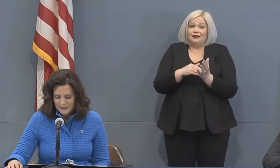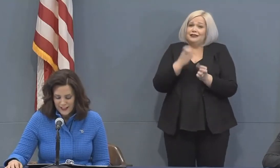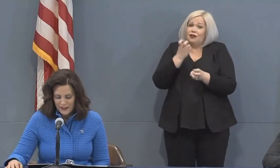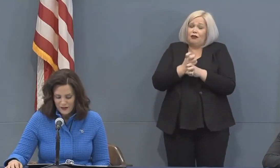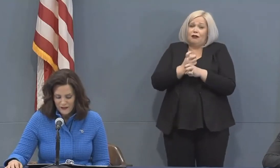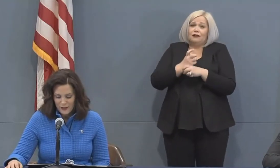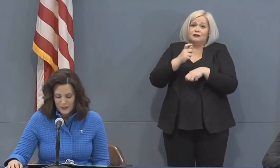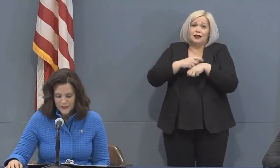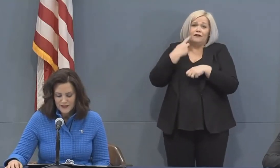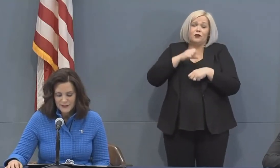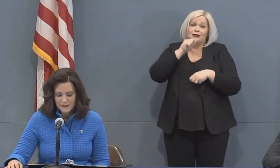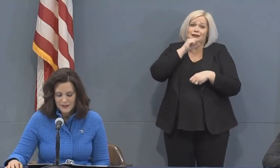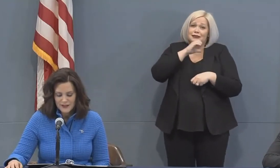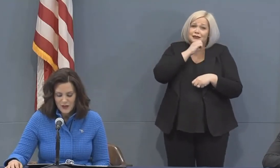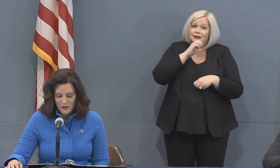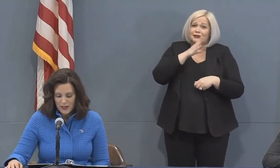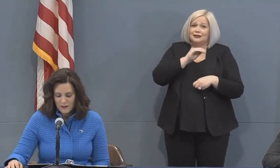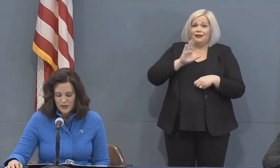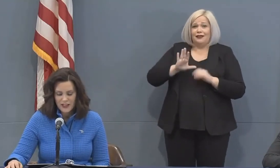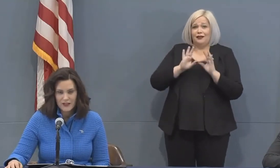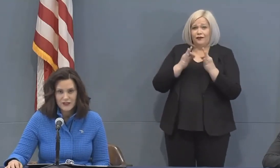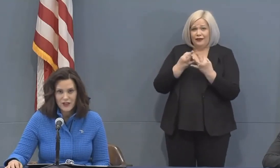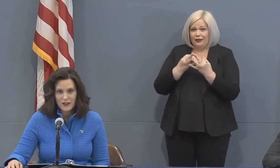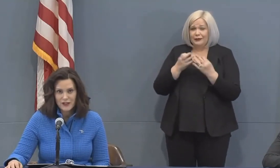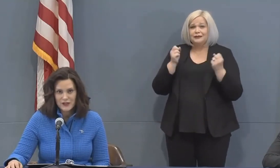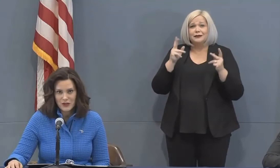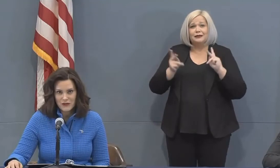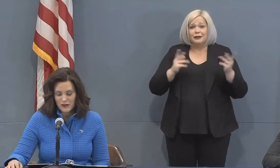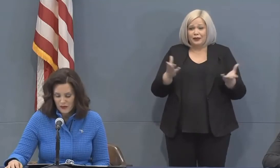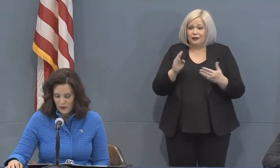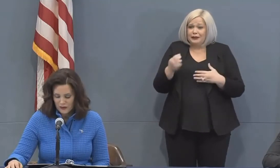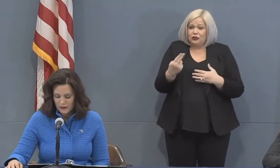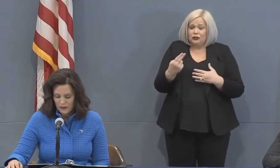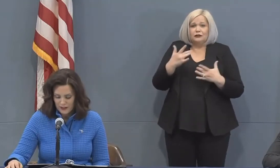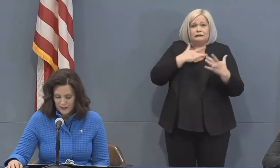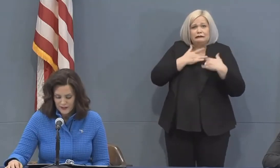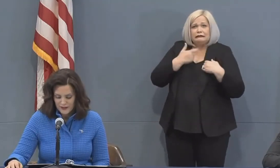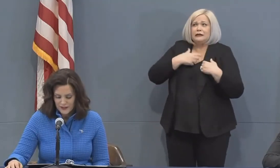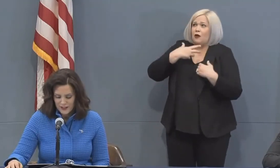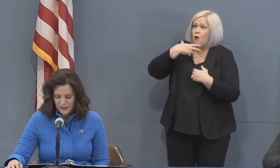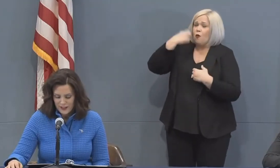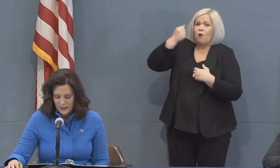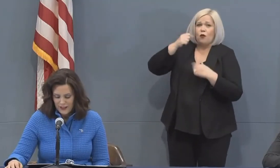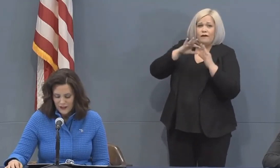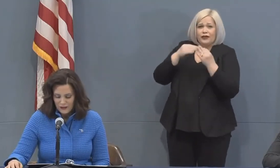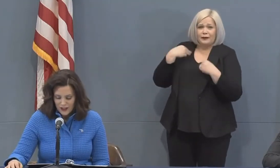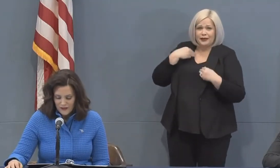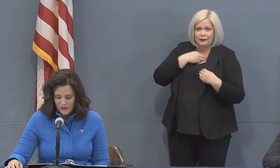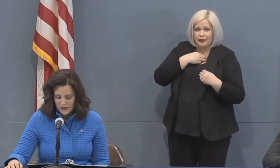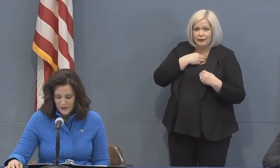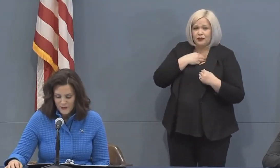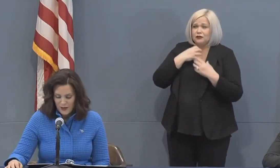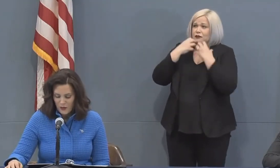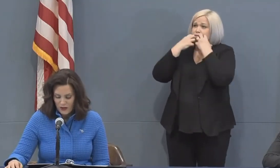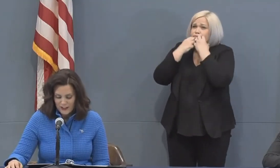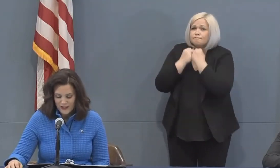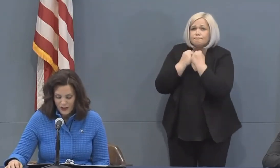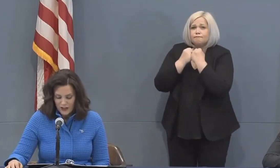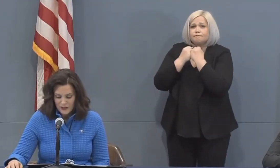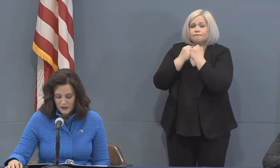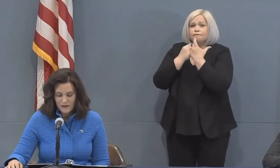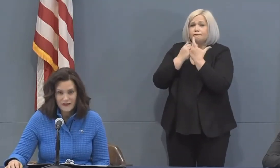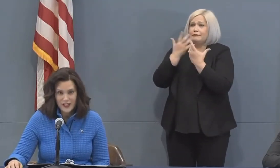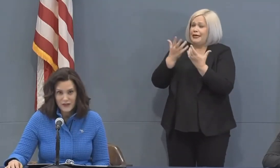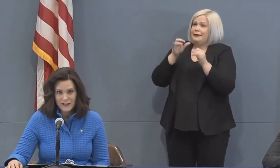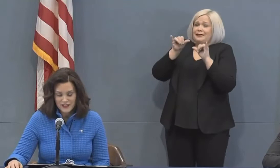residents and their families. So many Michiganders are concerned for their older relatives, their loved ones who may work